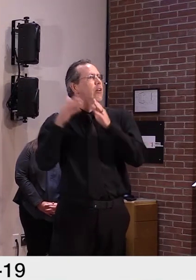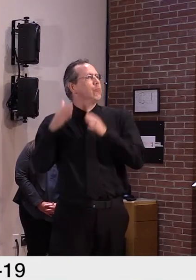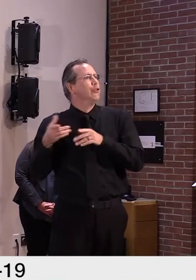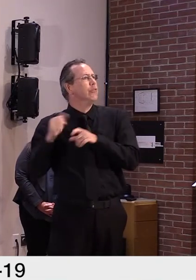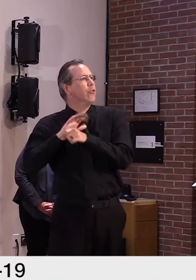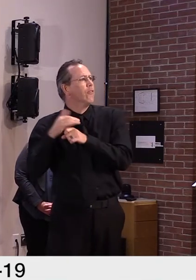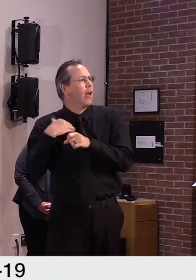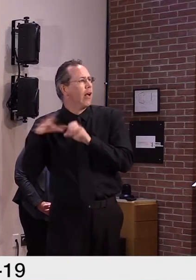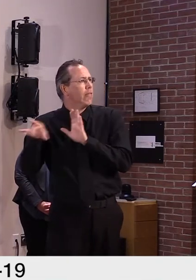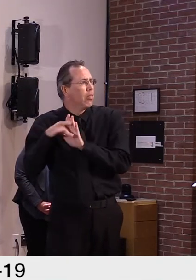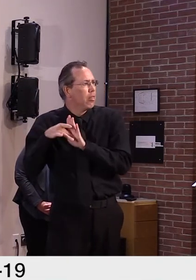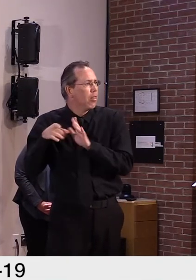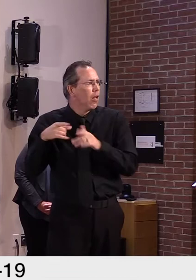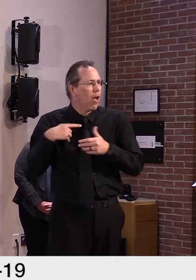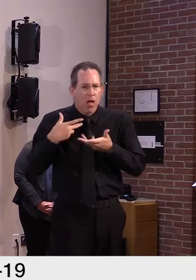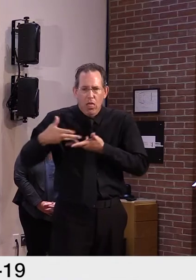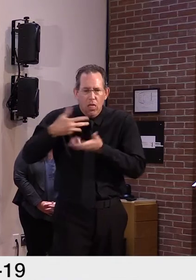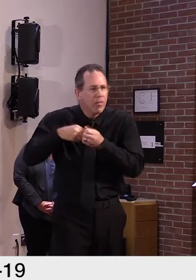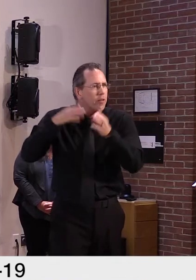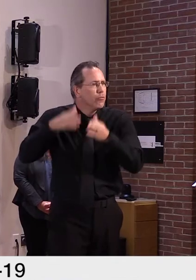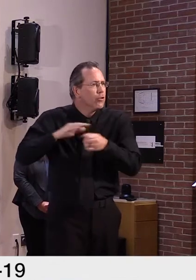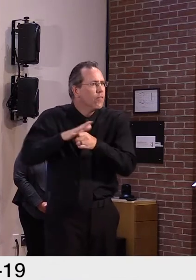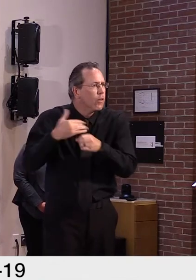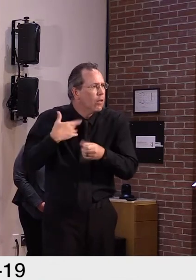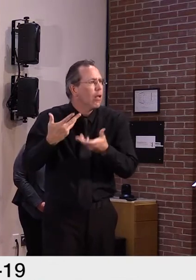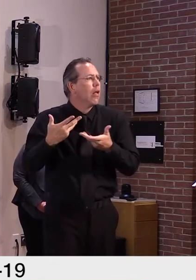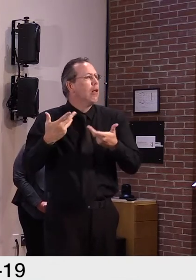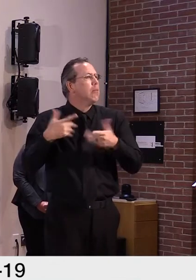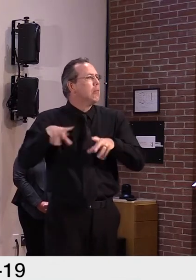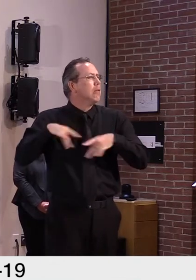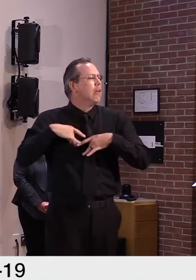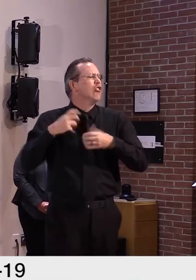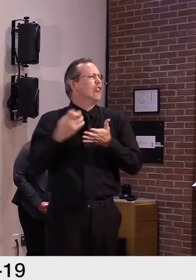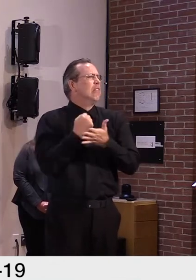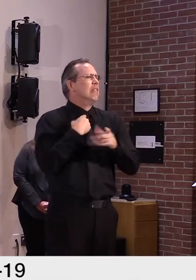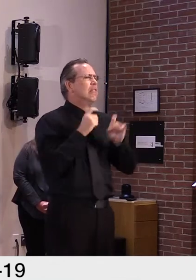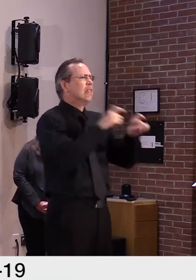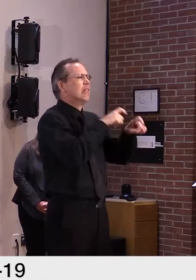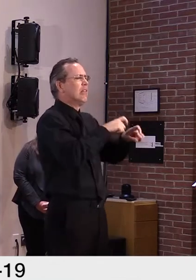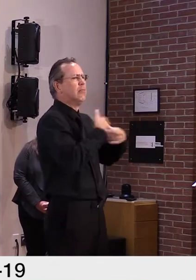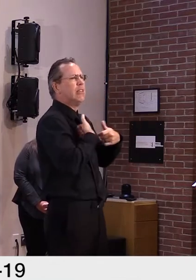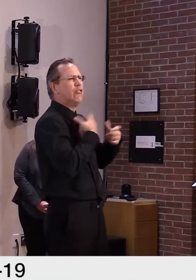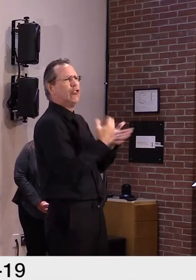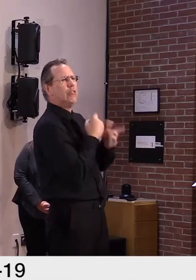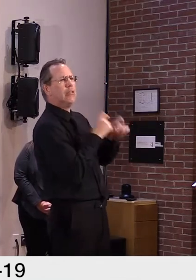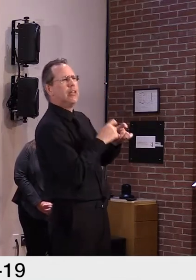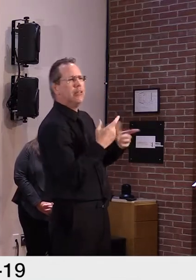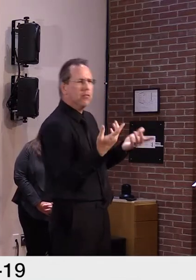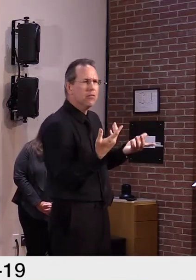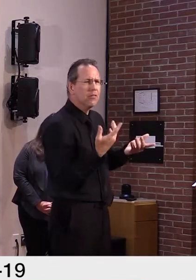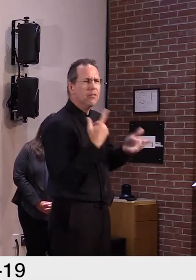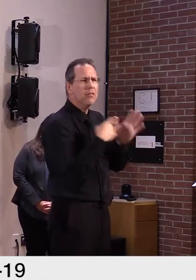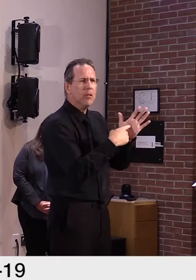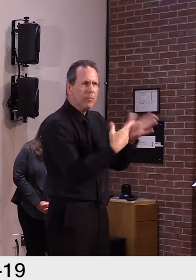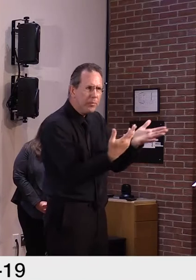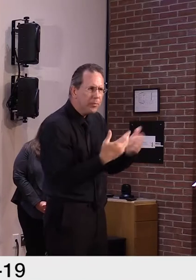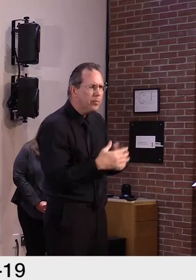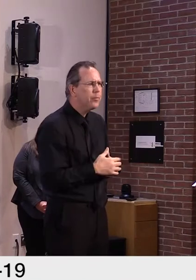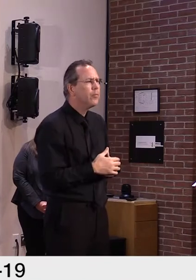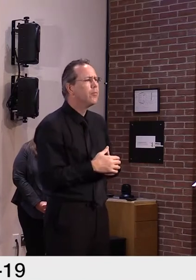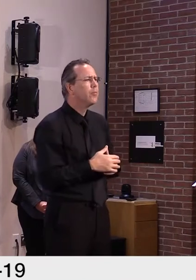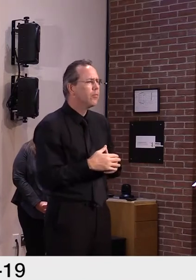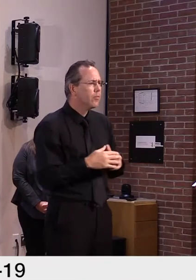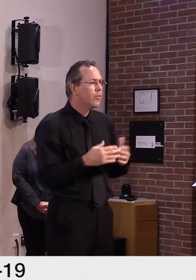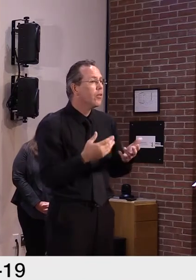it's really under 5%, which sometimes sounds very surprising. People who actually say, I was in